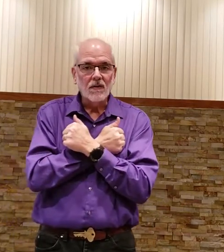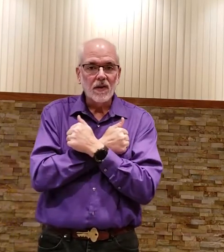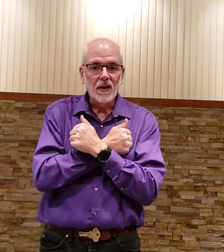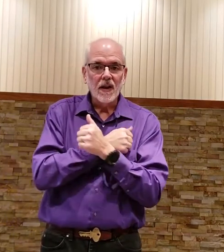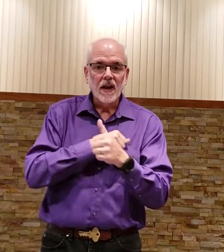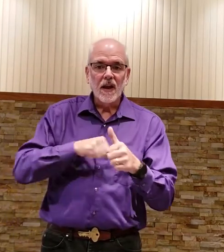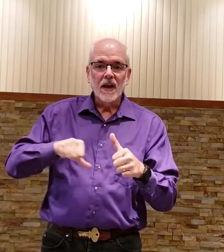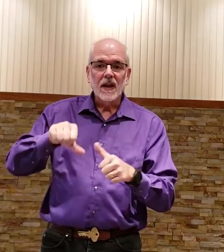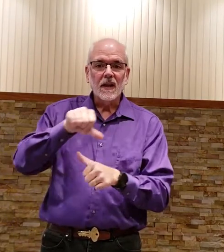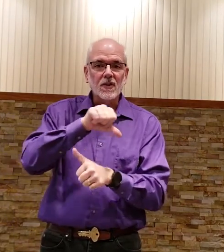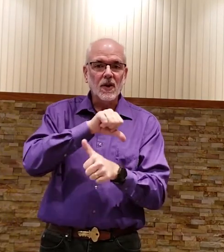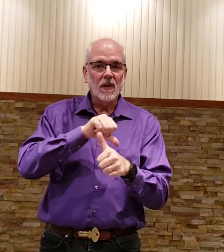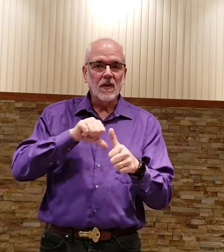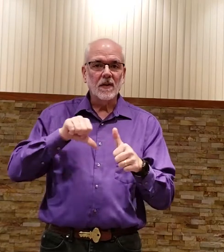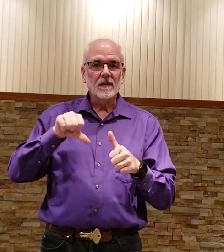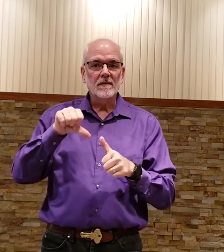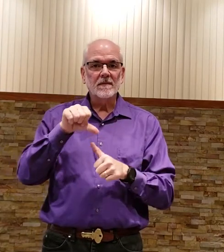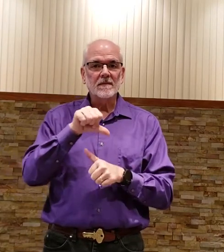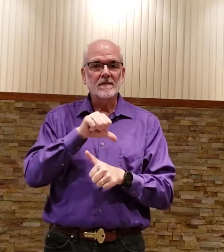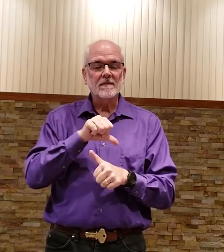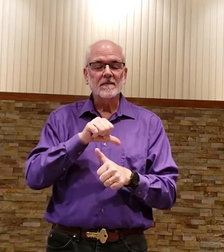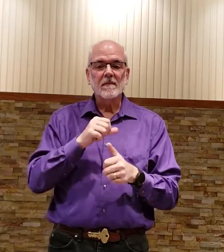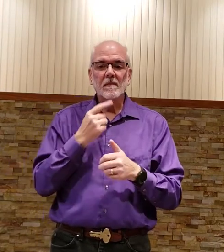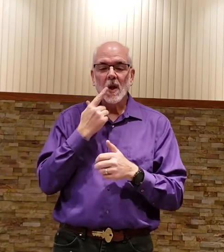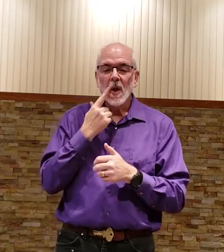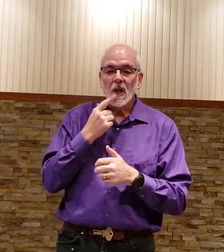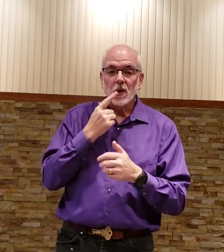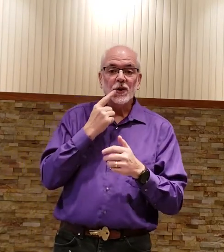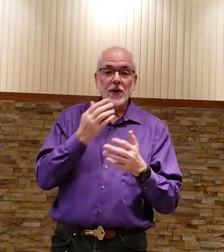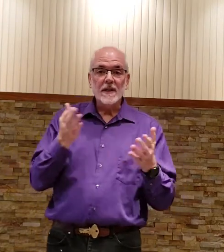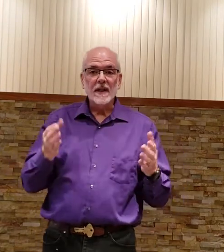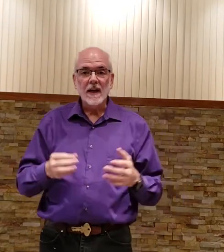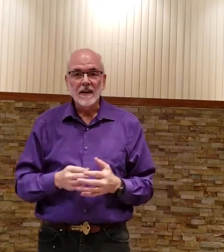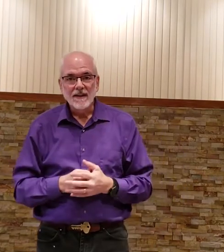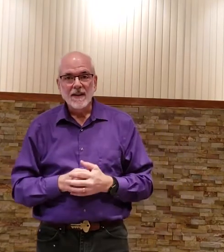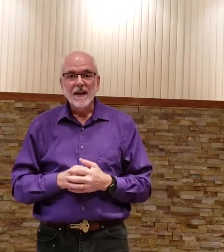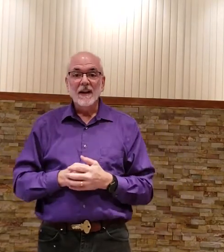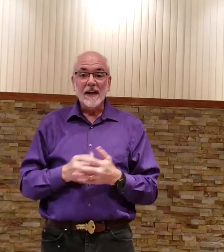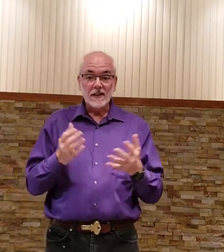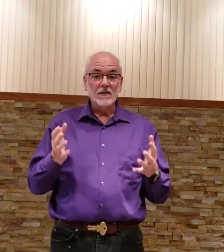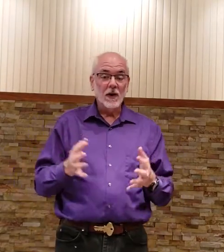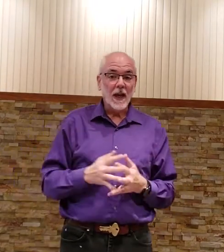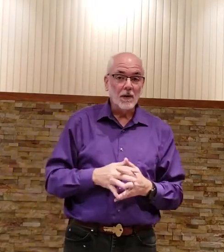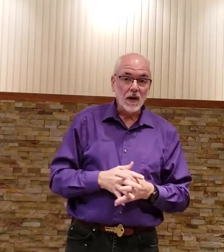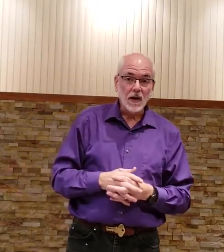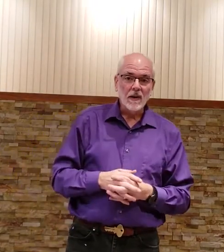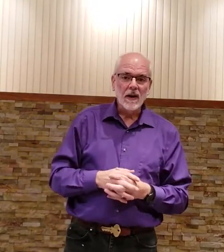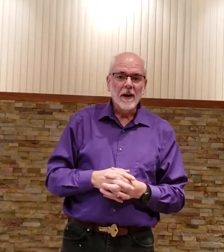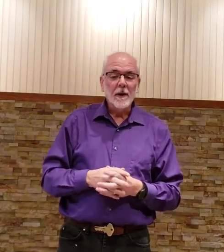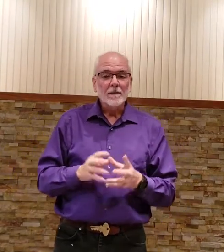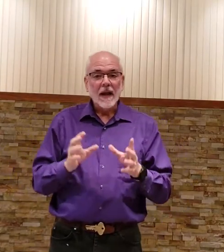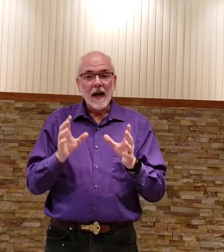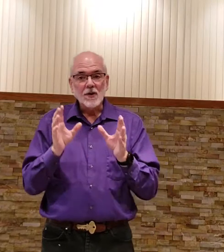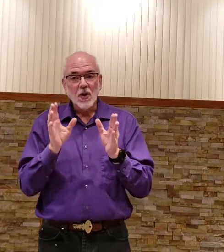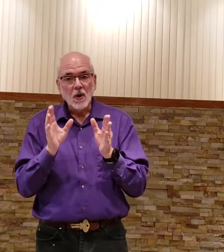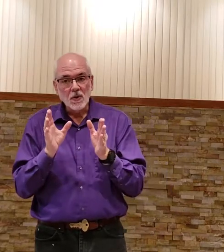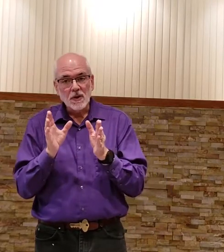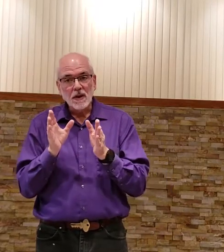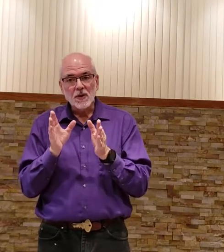each other so you can see that's the vocabulary i chose this